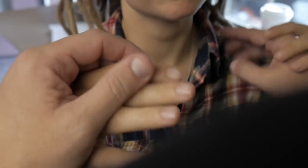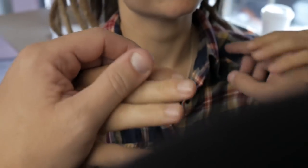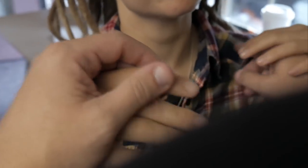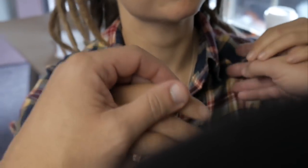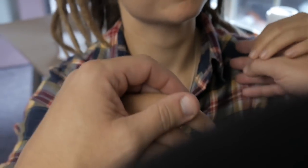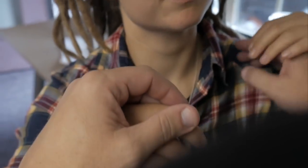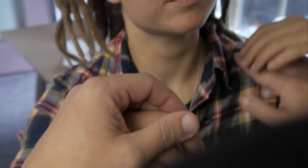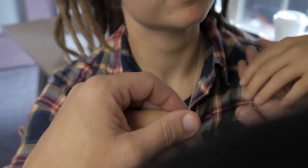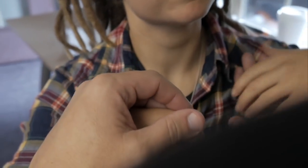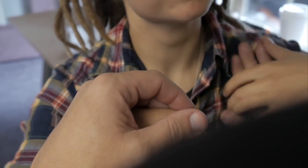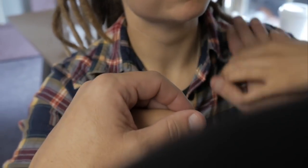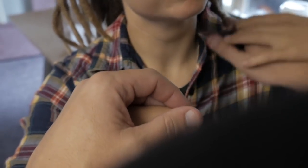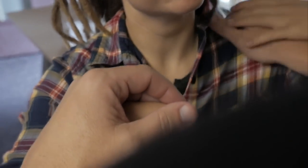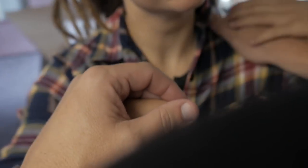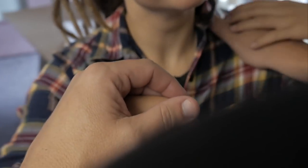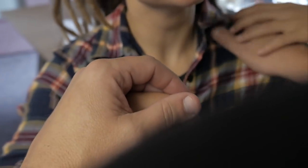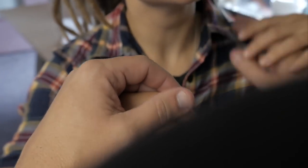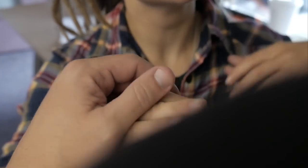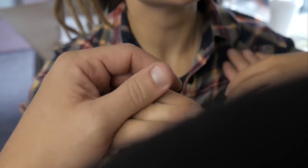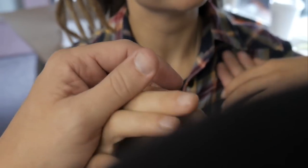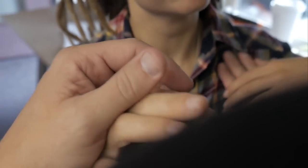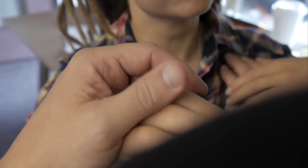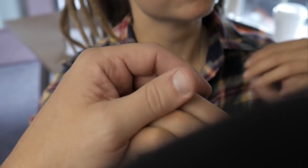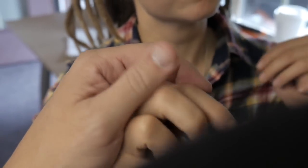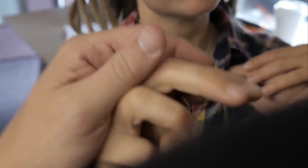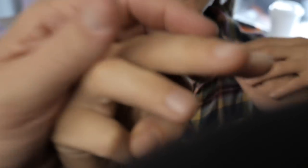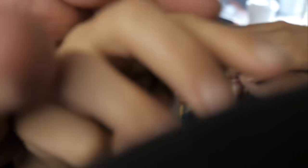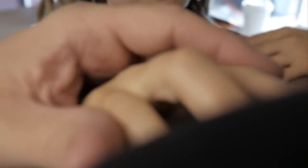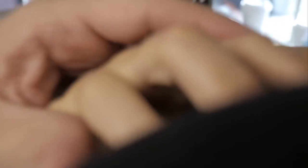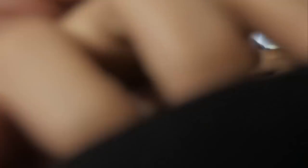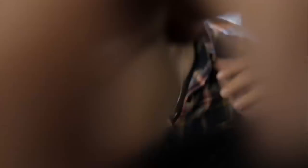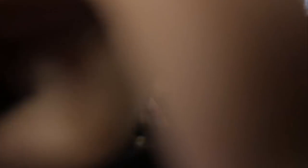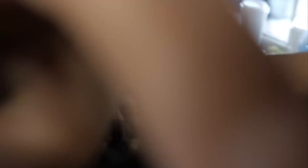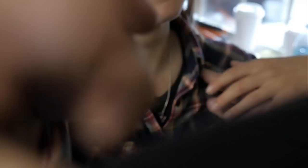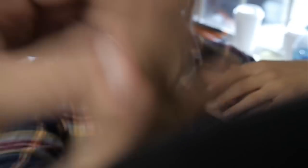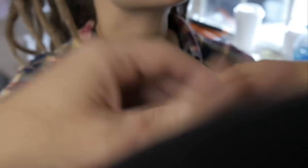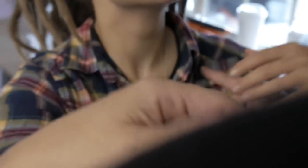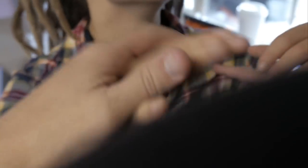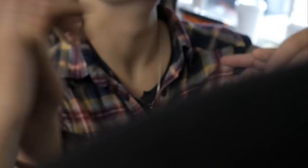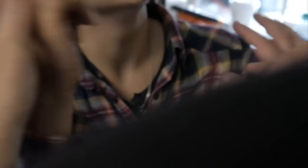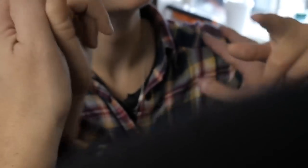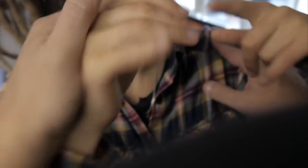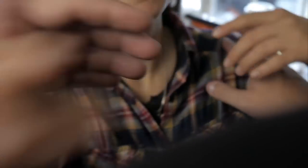When patrons arrived, how would they be introduced to the characters and important background information?